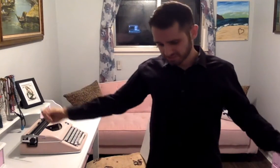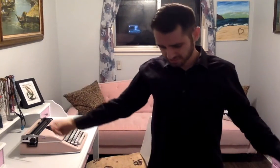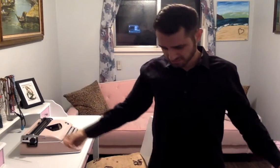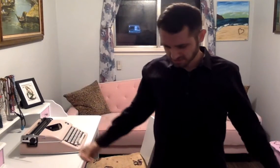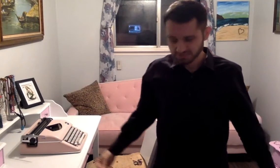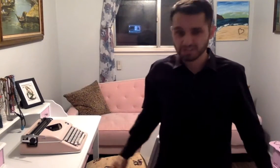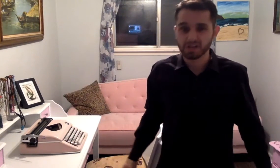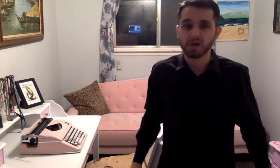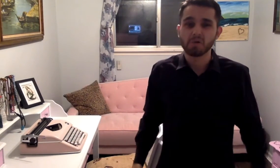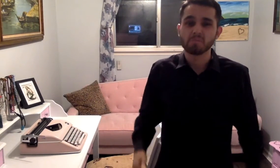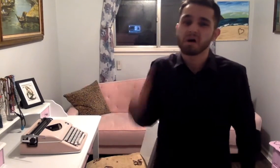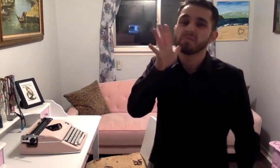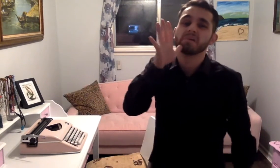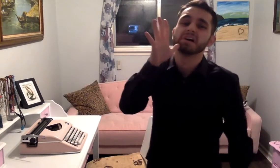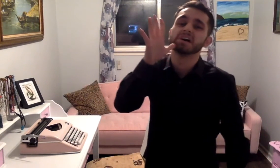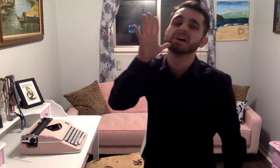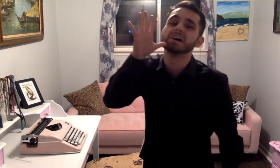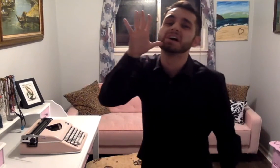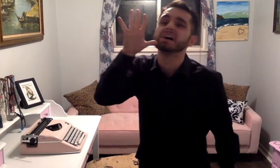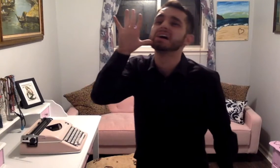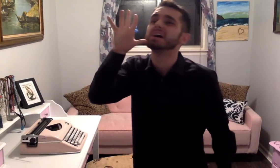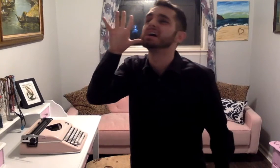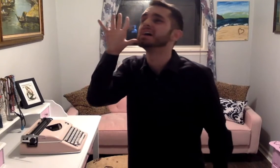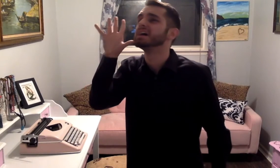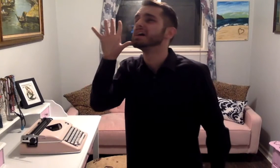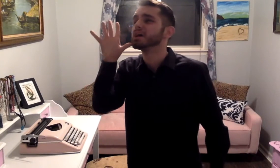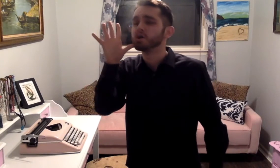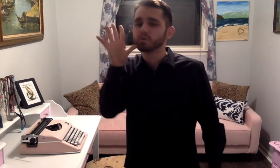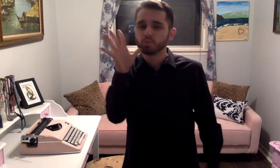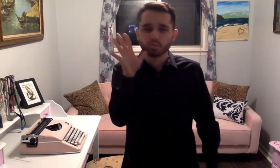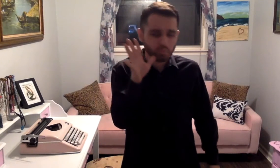Mama, mama, ooh.